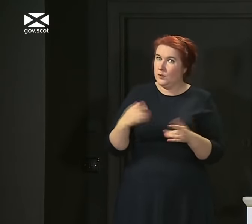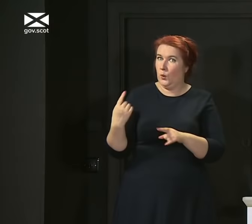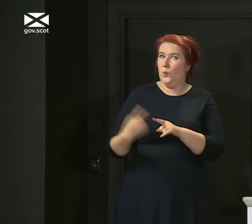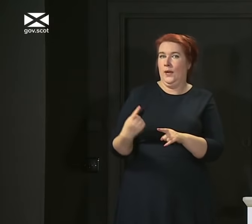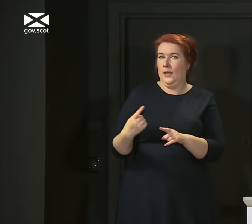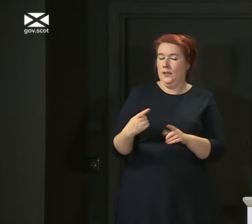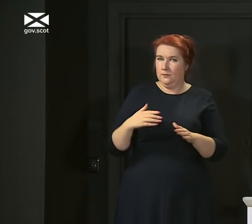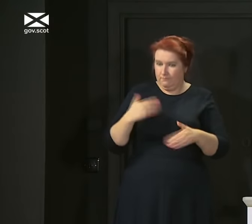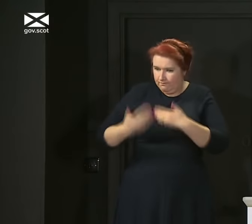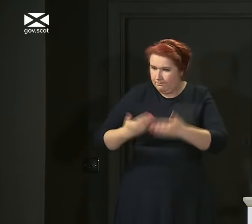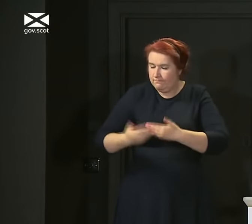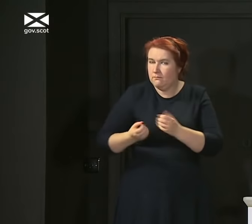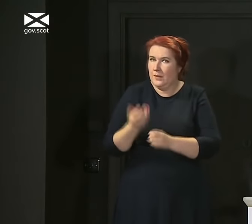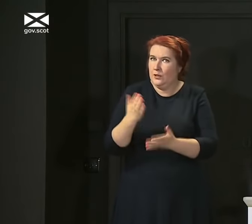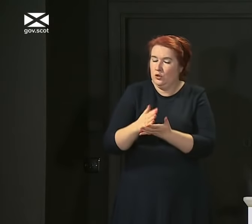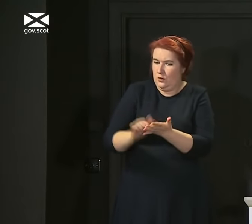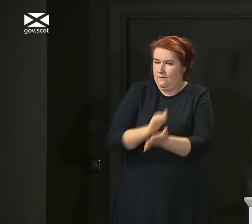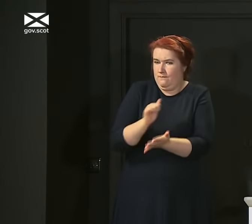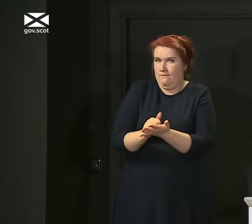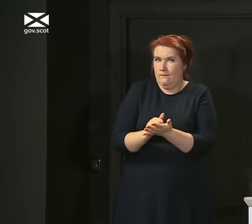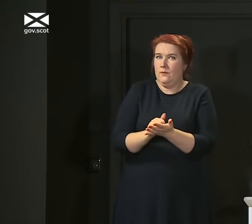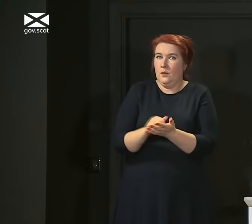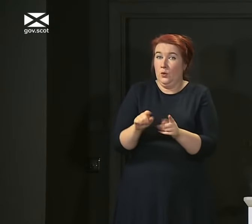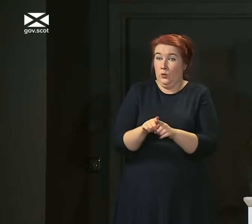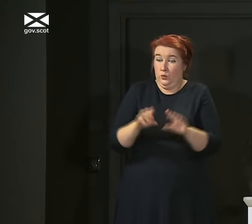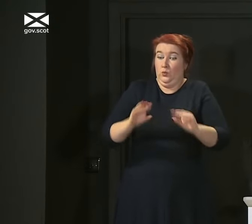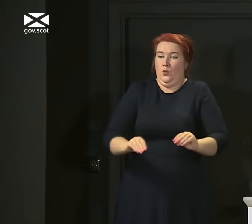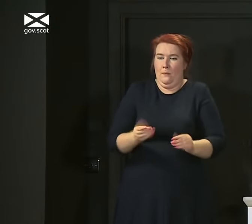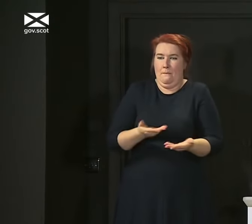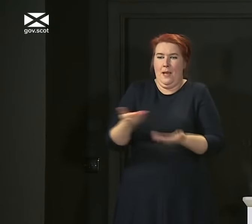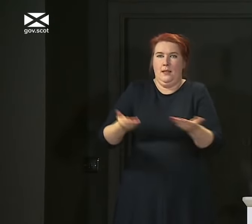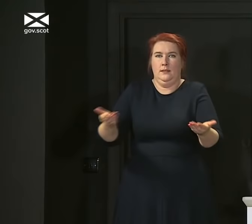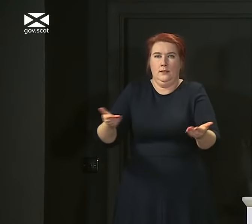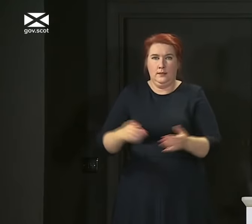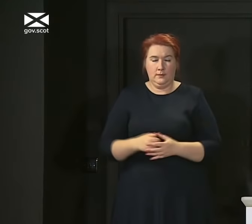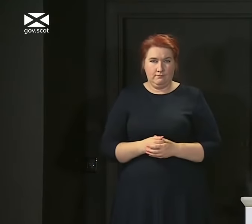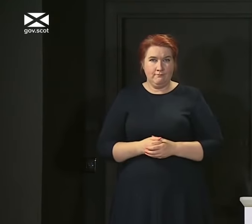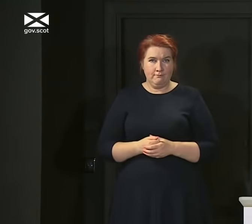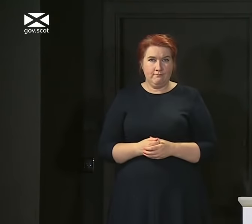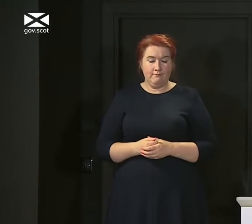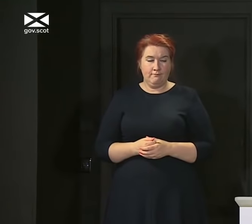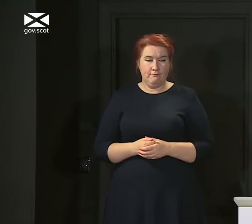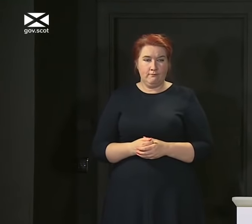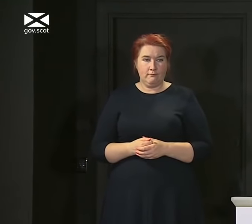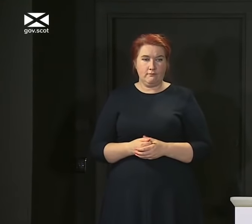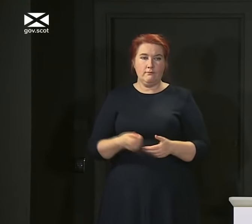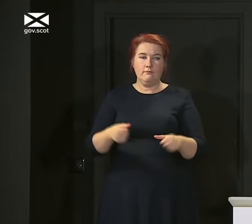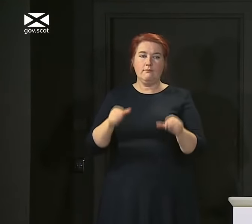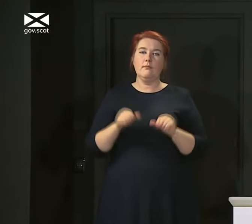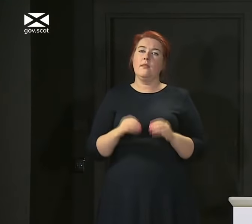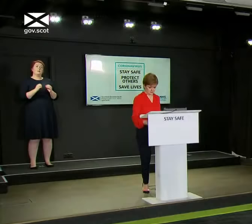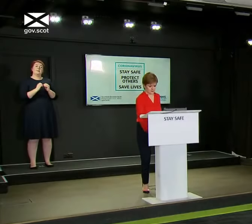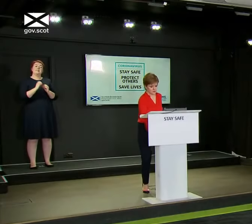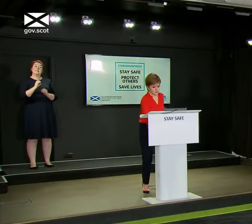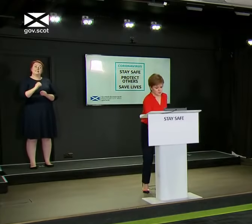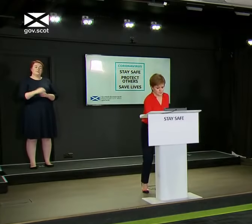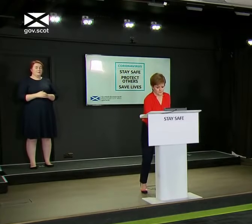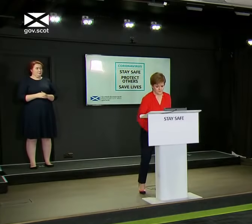to be to try to do everything we can to prevent onward transmission. Katrina Renton from BBC.